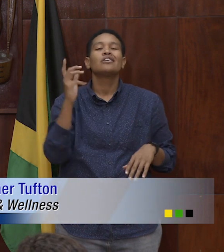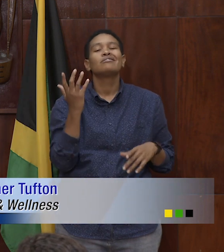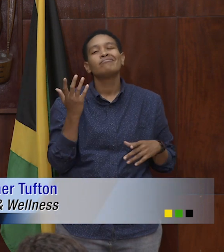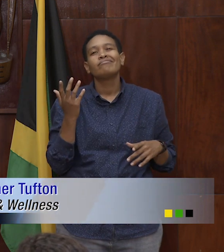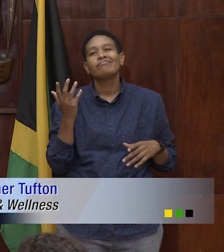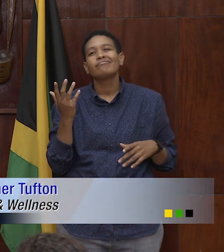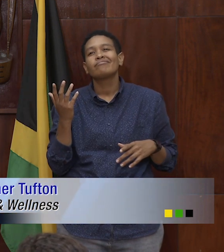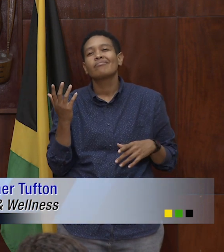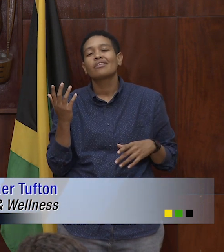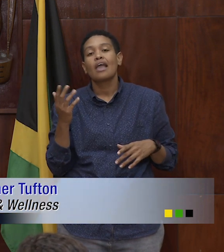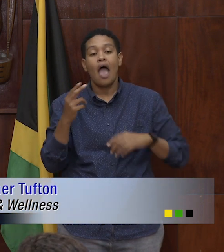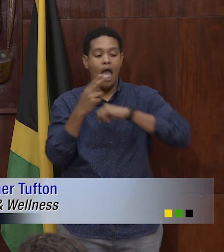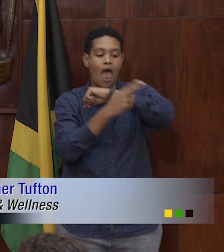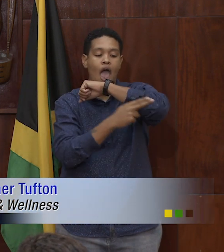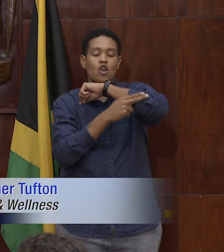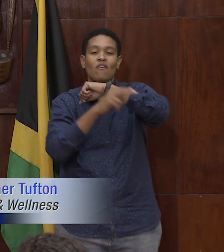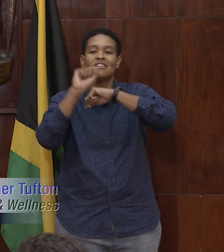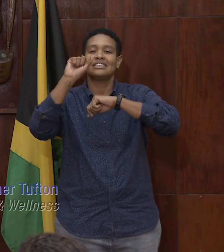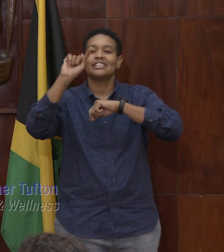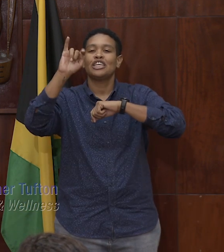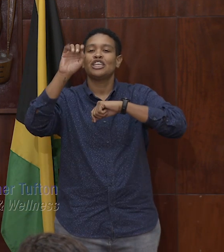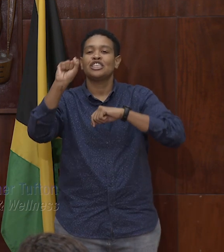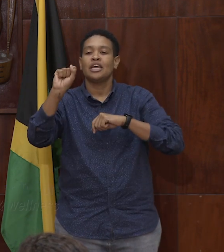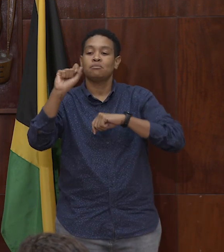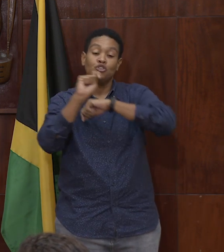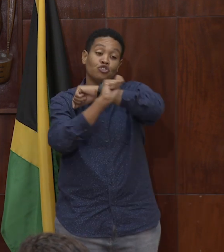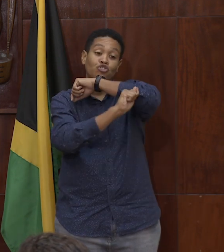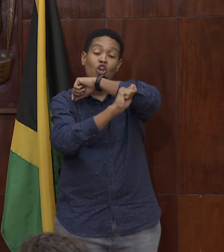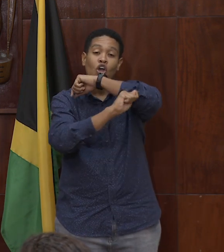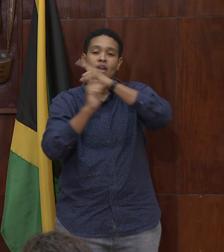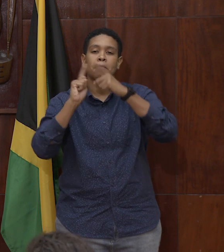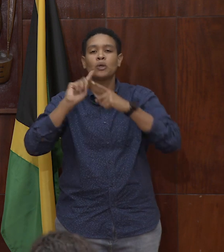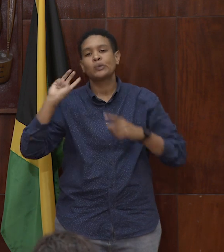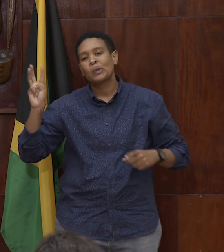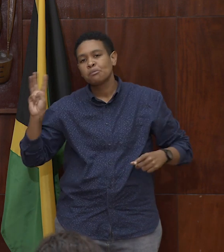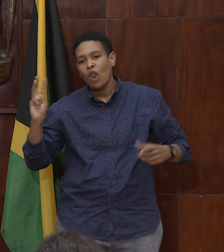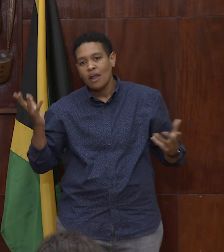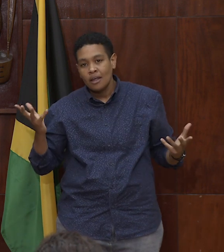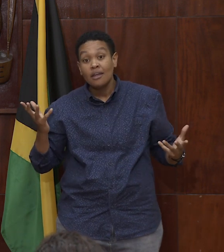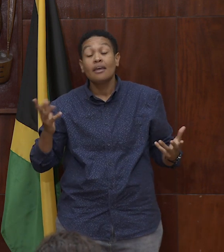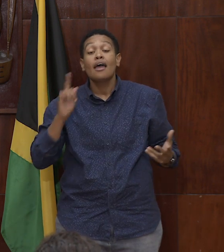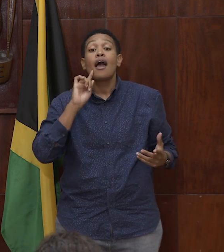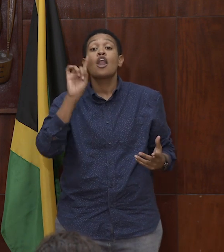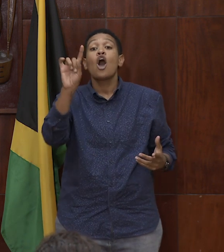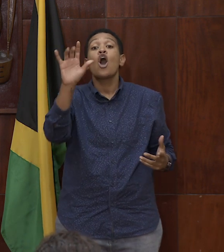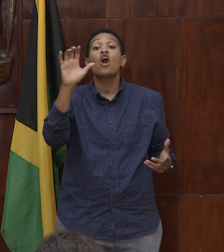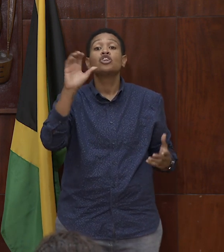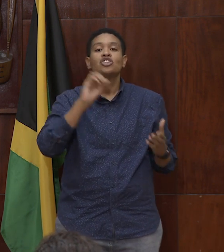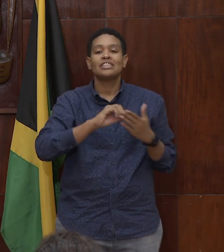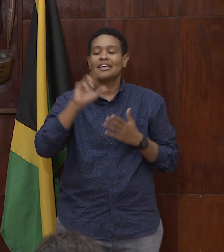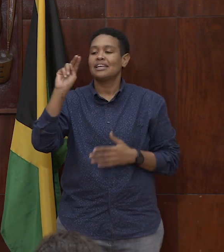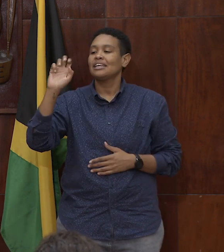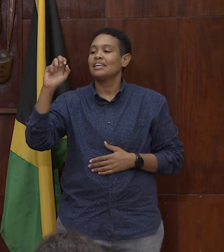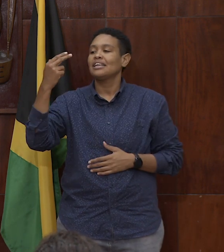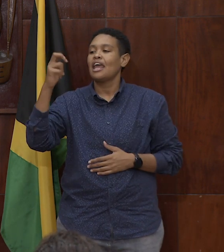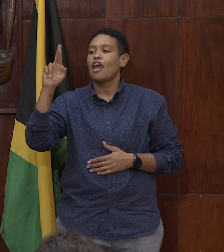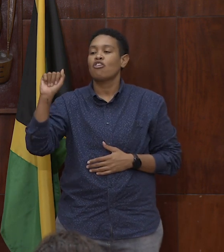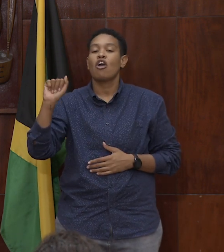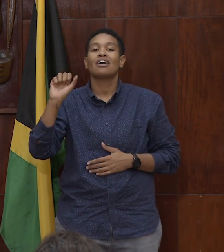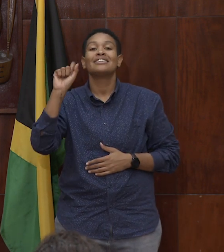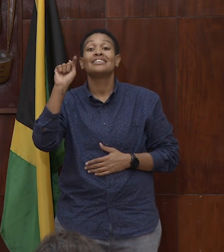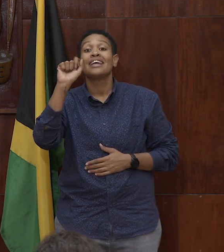Hanover, St. James, Trelawney and Westmoreland and 100 in Naira, which is St. Anne,